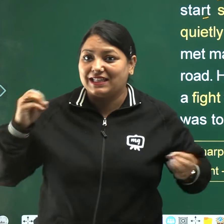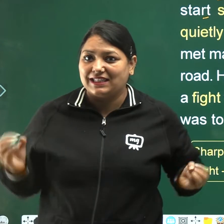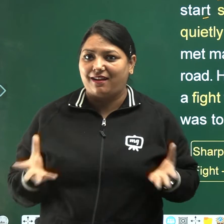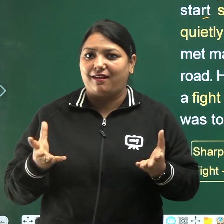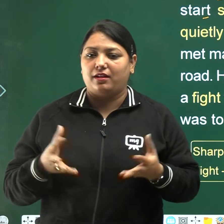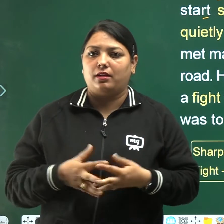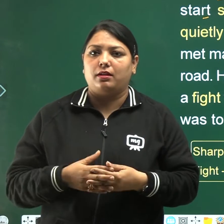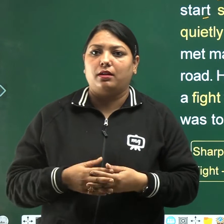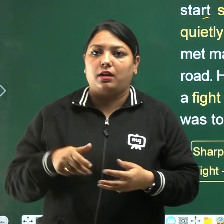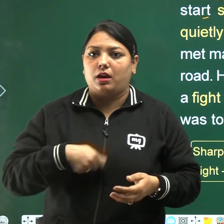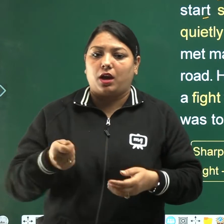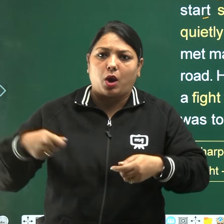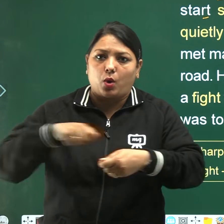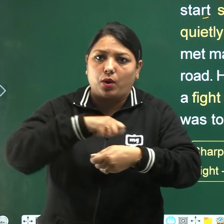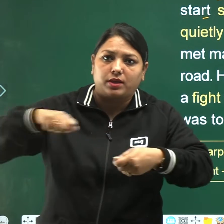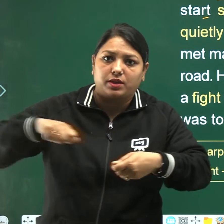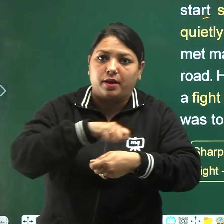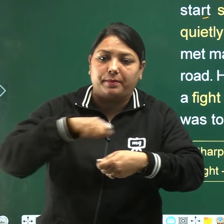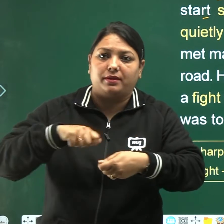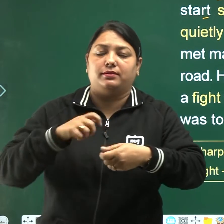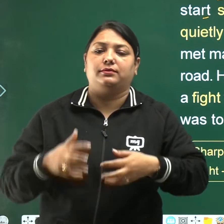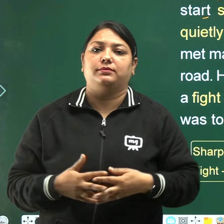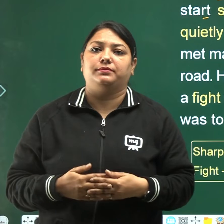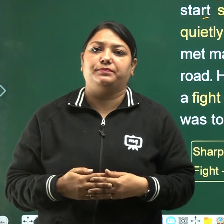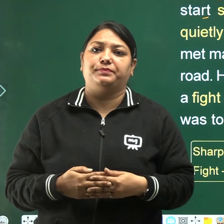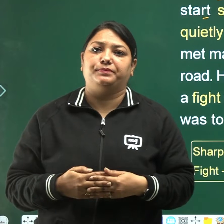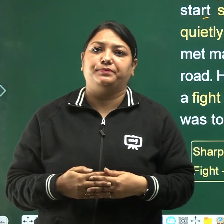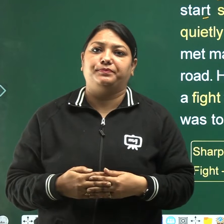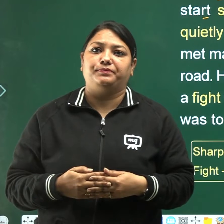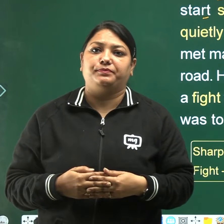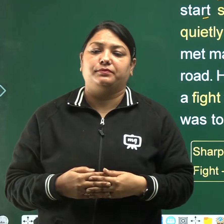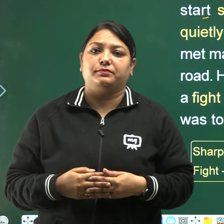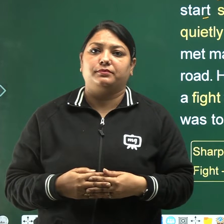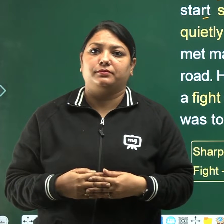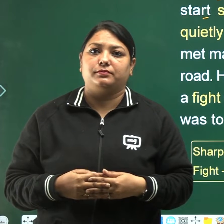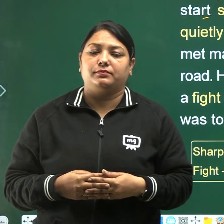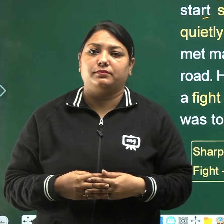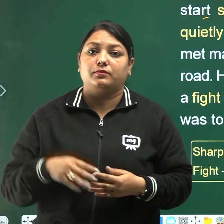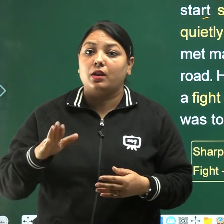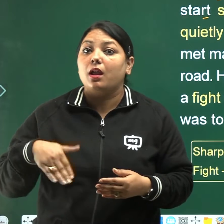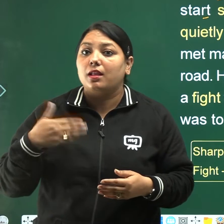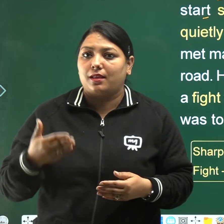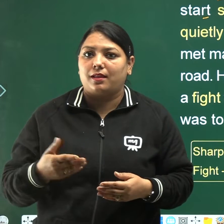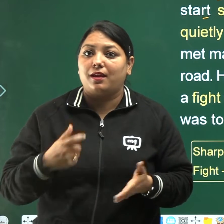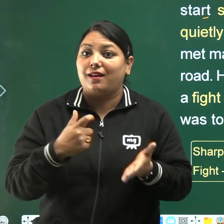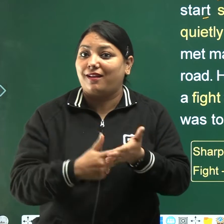sharpening it, then Ramu